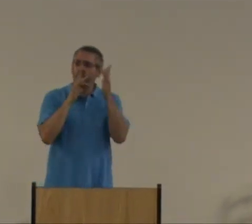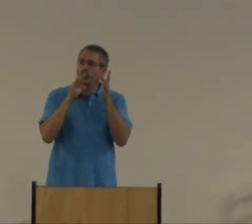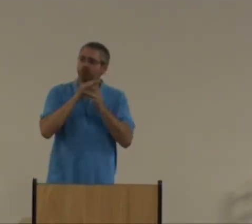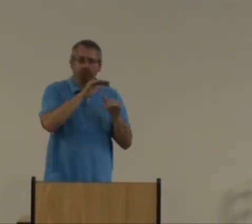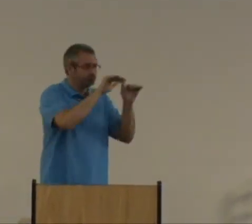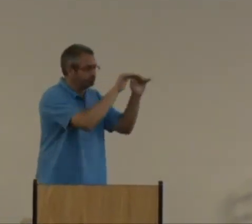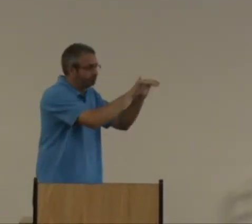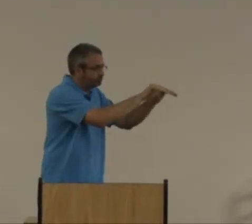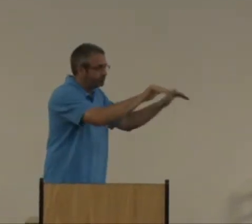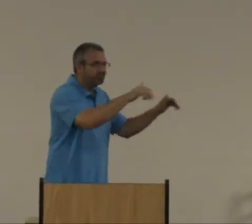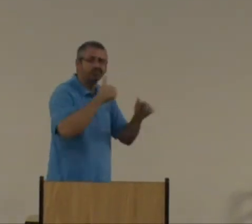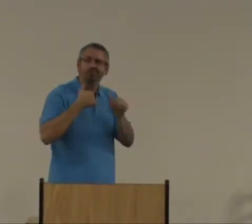Jesus.